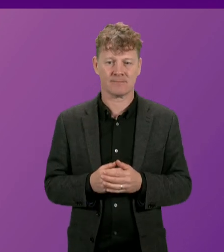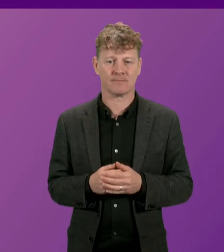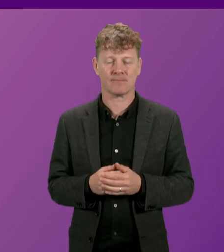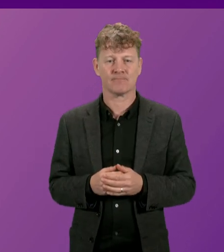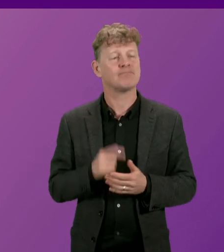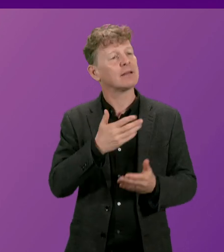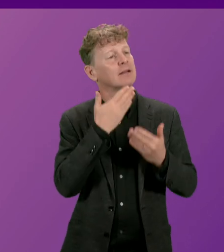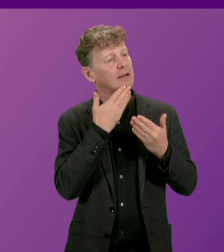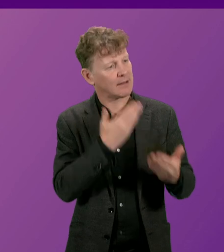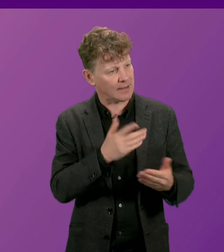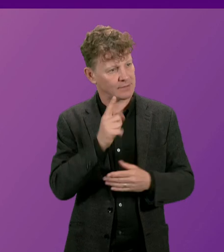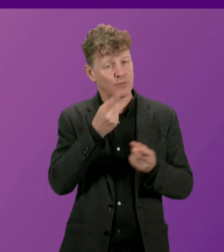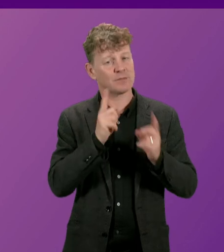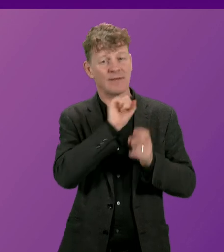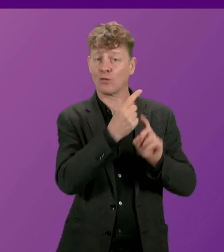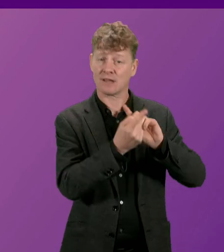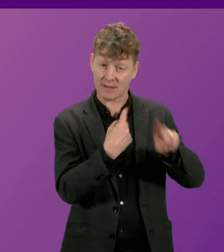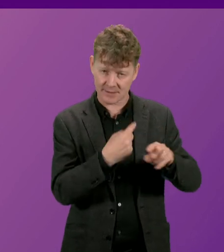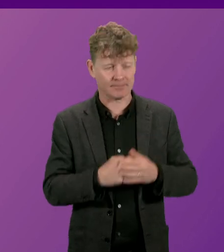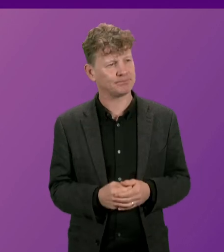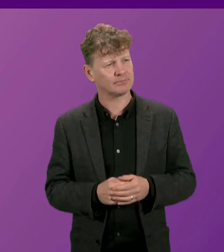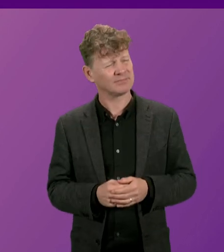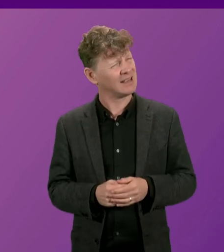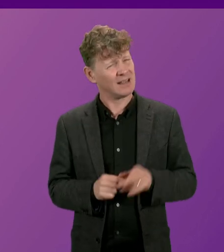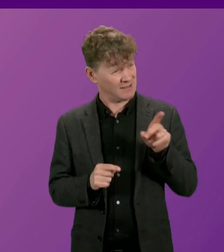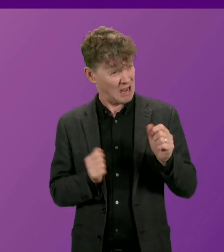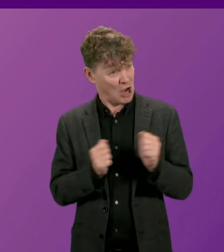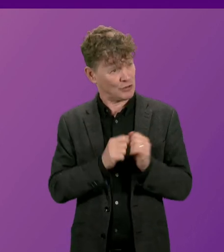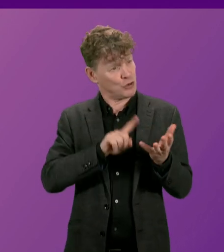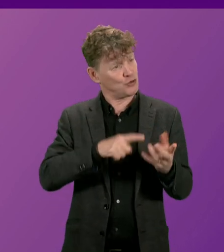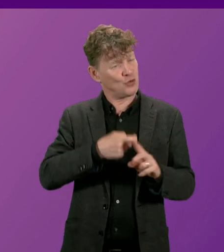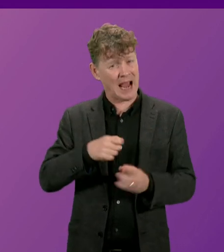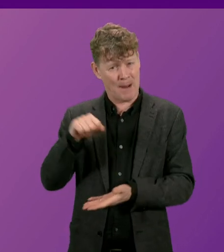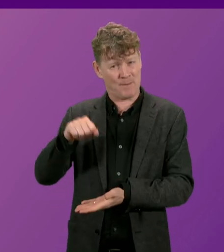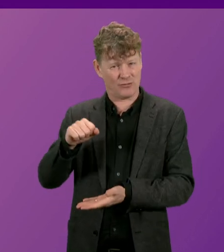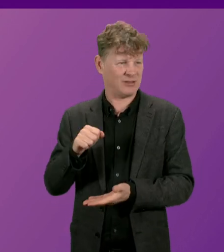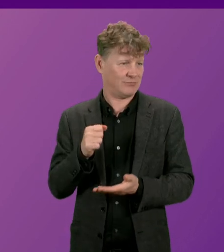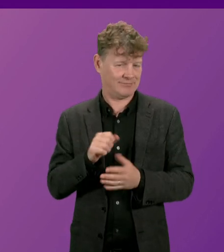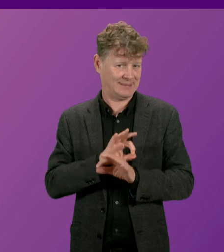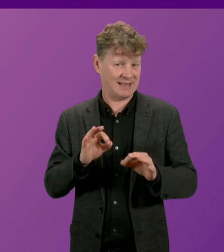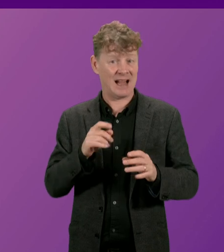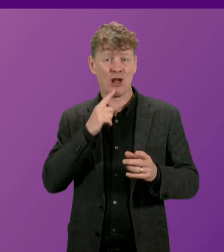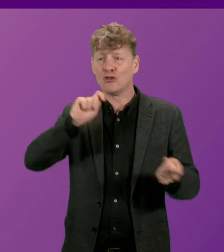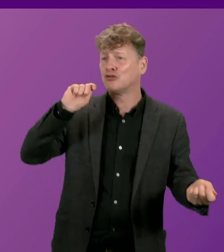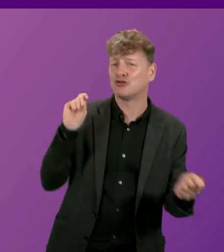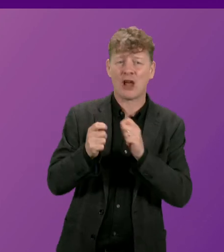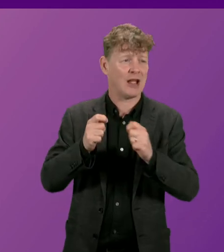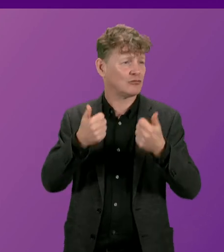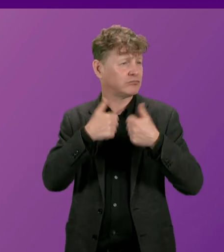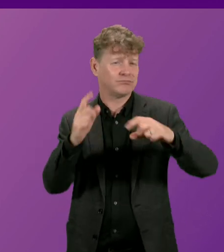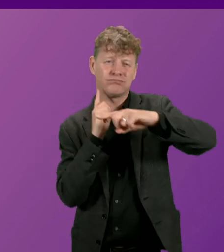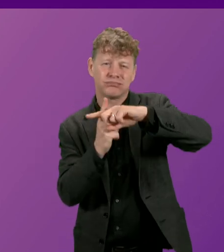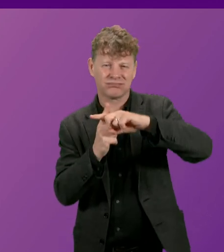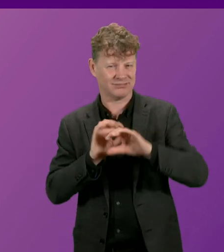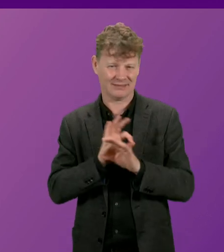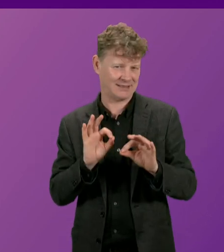Can I thank the First Minister for the answer and does he agree with me that the UK Budget fails to deliver on the transformative change that people in Scotland were